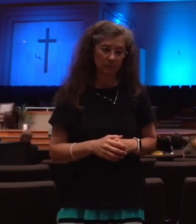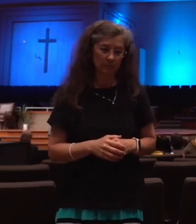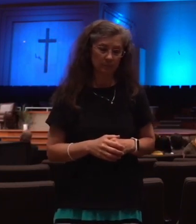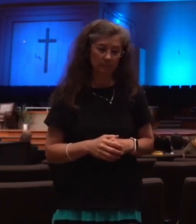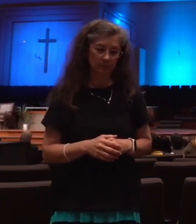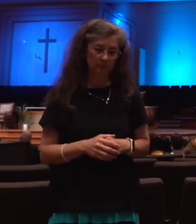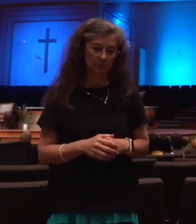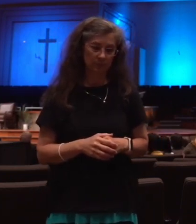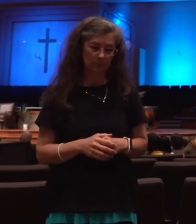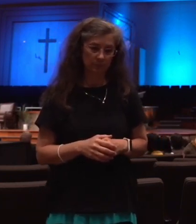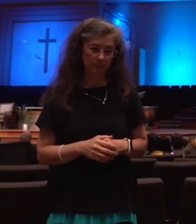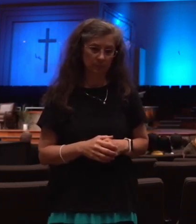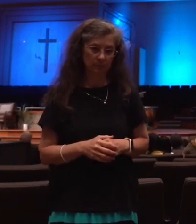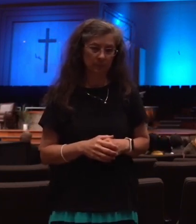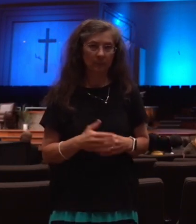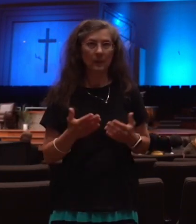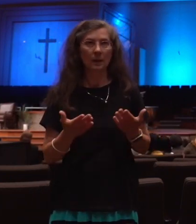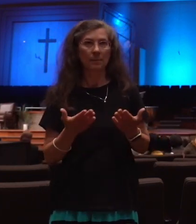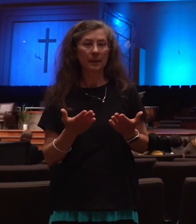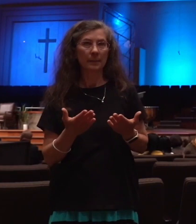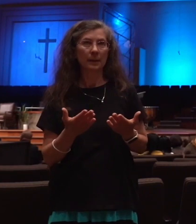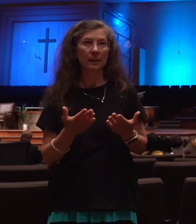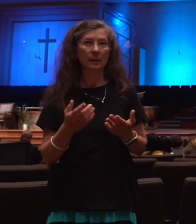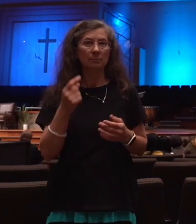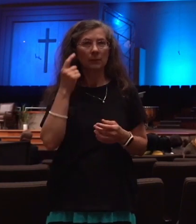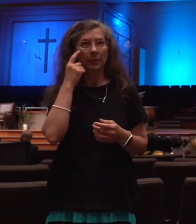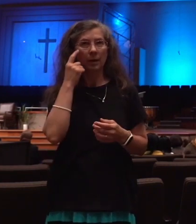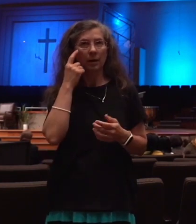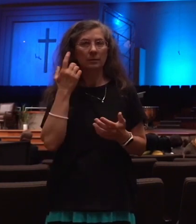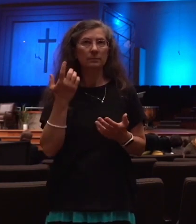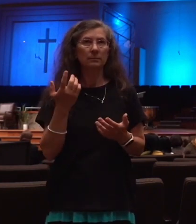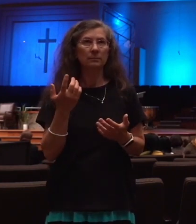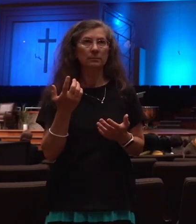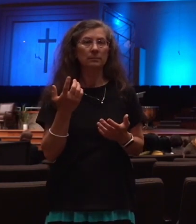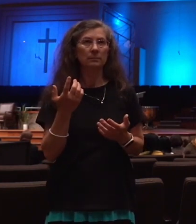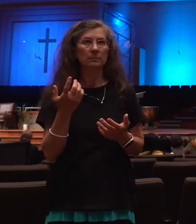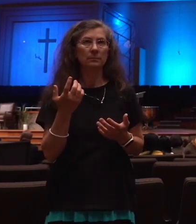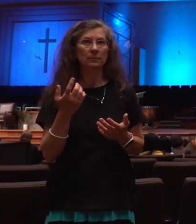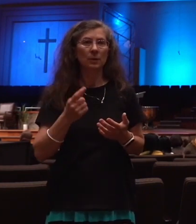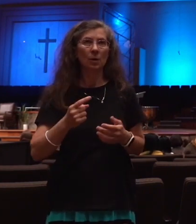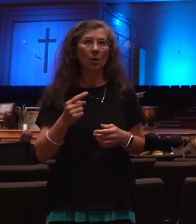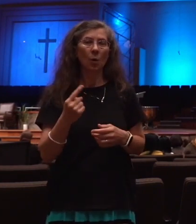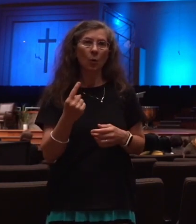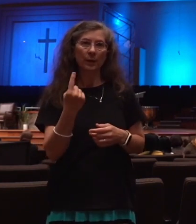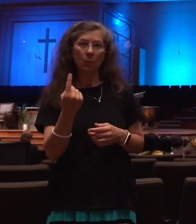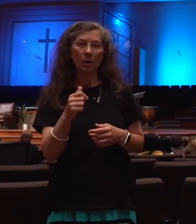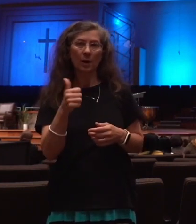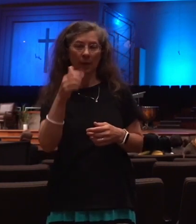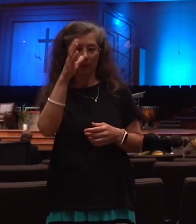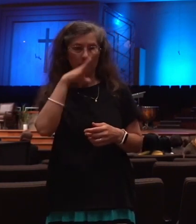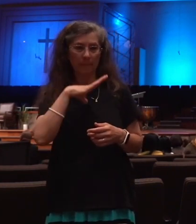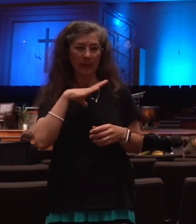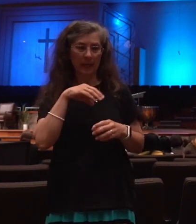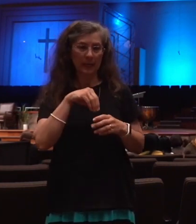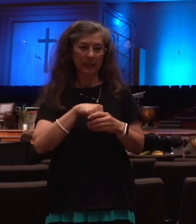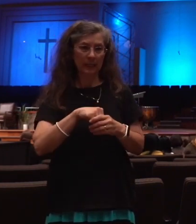here's a little thought. This is kind of wild, but, uh, there's only one other man in the Bible who's called the son of perdition.